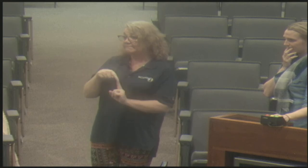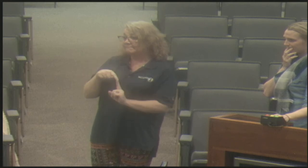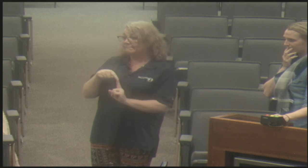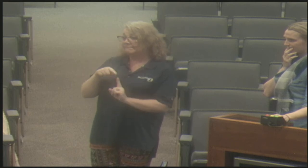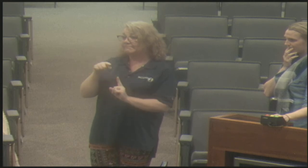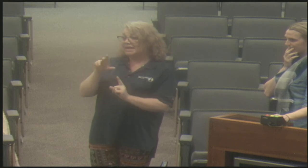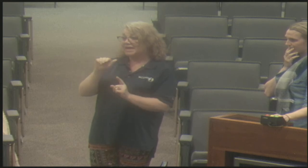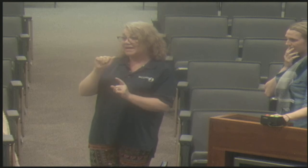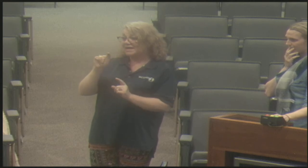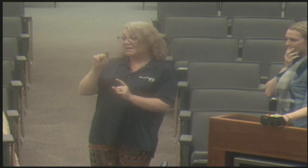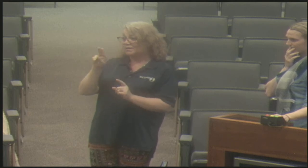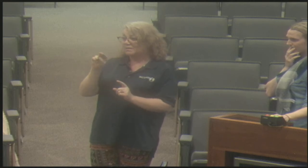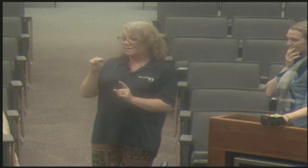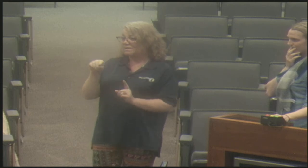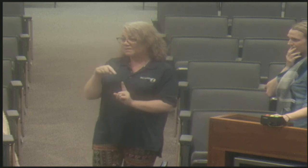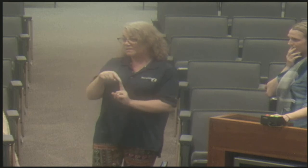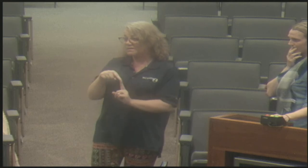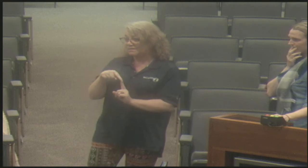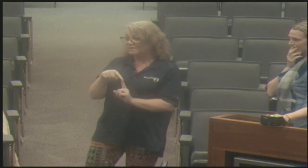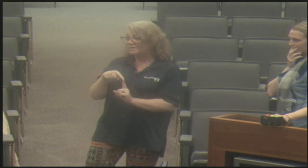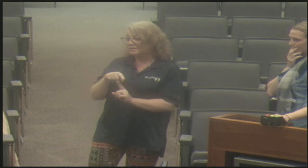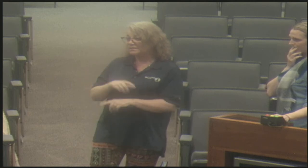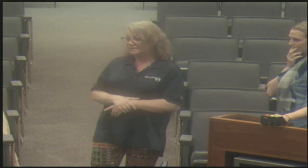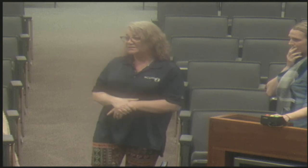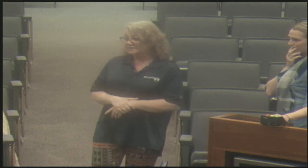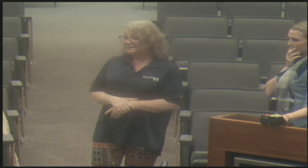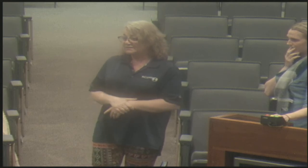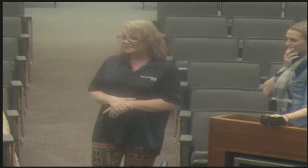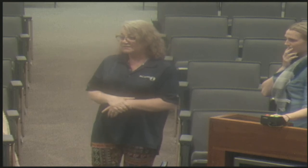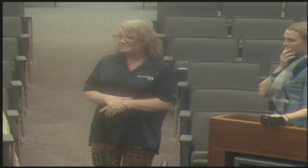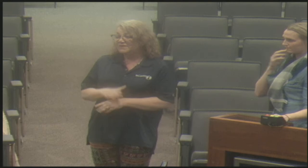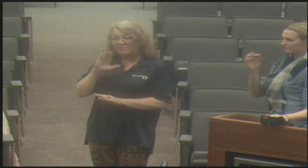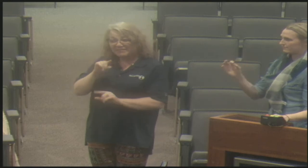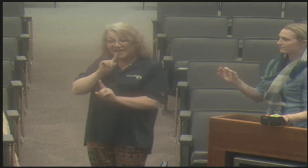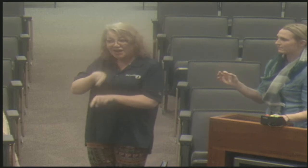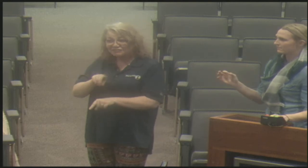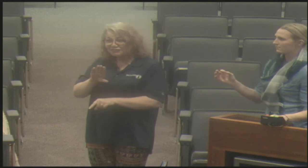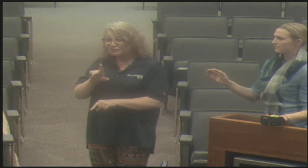Nebraska at Omaha. There's an actual sign language interpreter training program there.